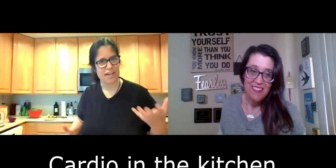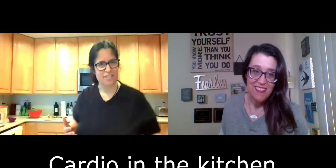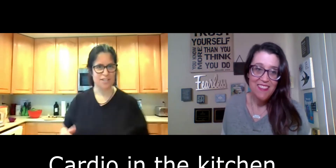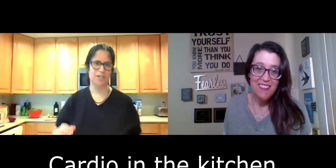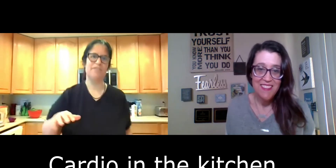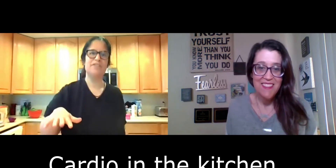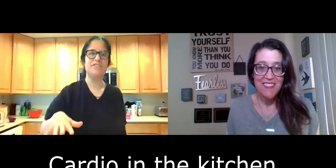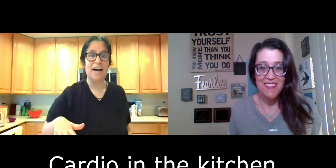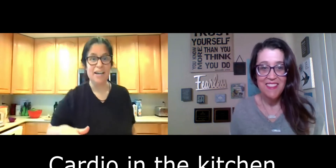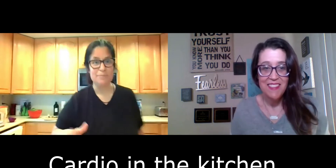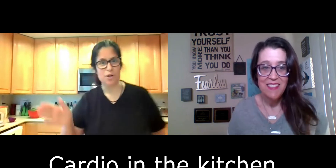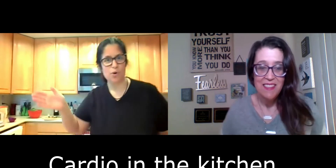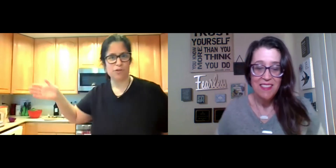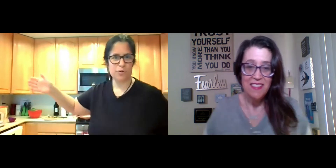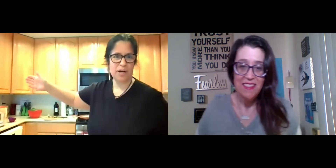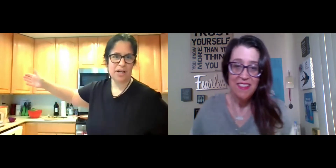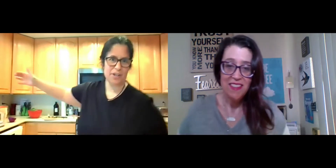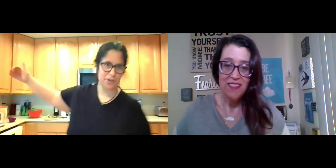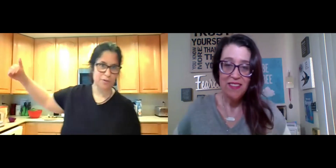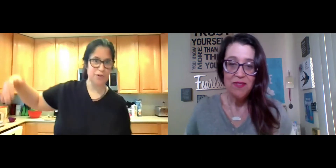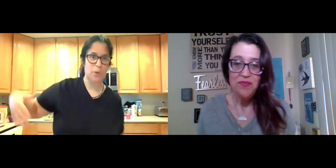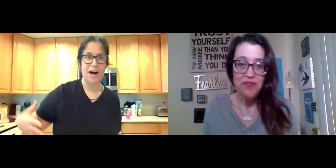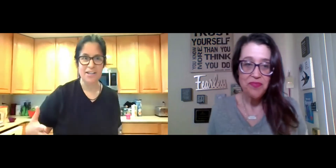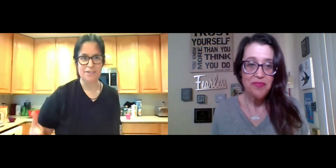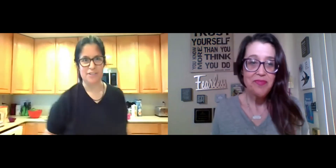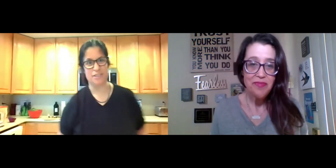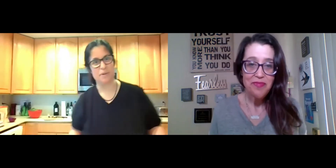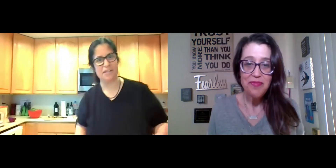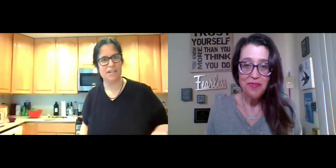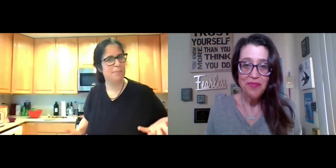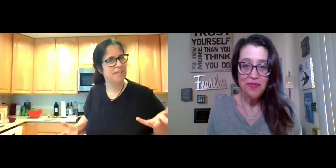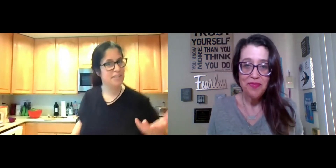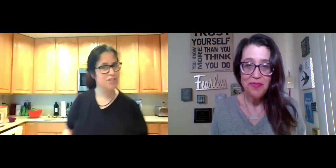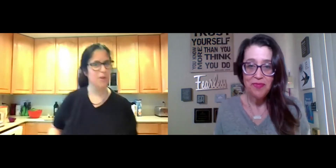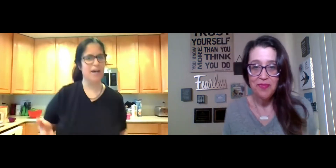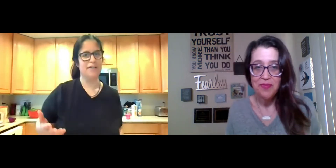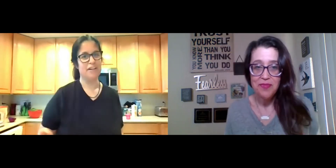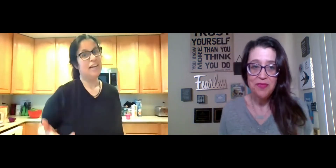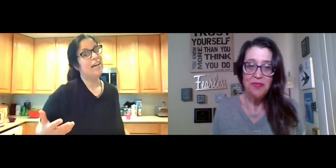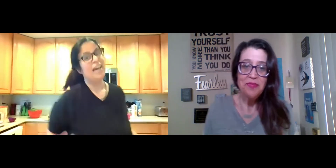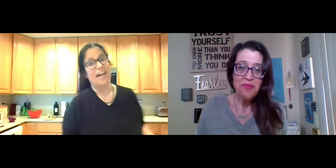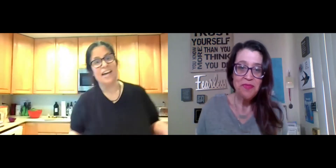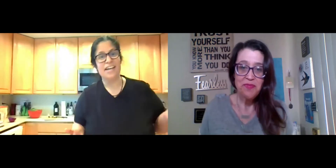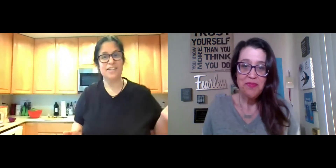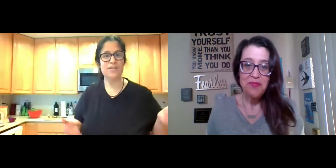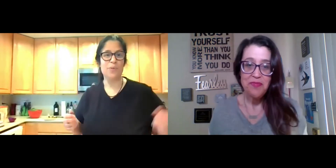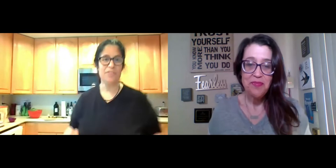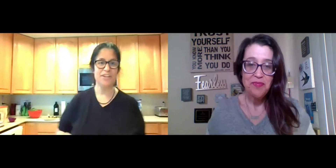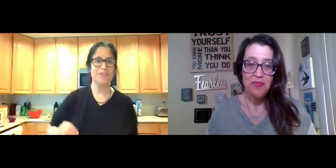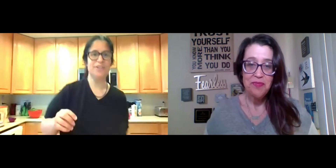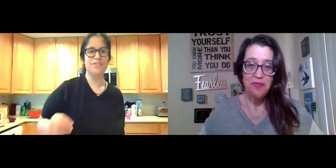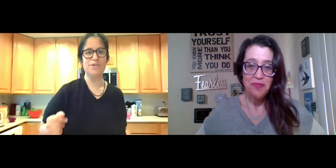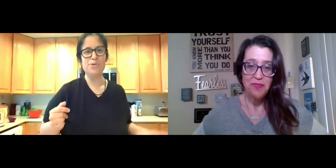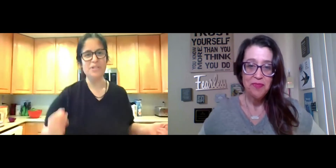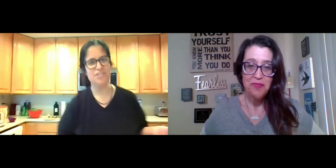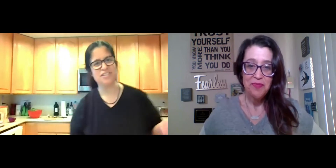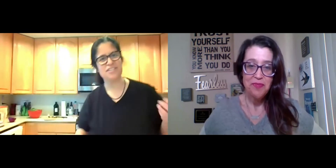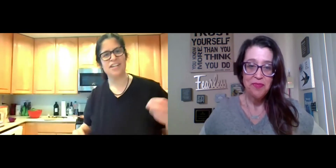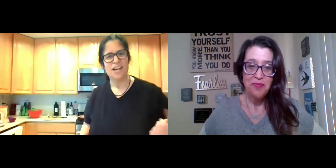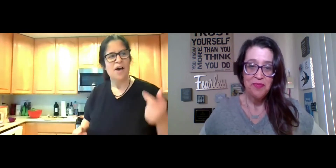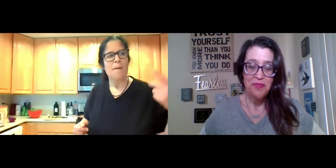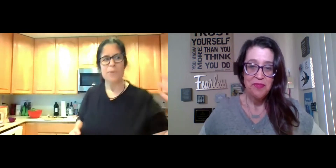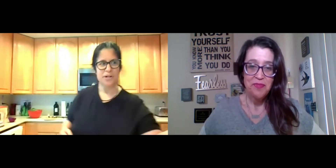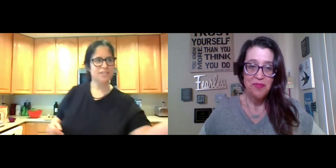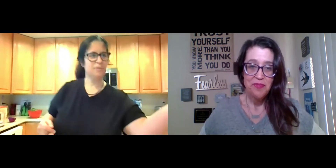exercise. They don't have enough time to go for a run or go for a walk even depending on how many kids you have. And one thing you can do is